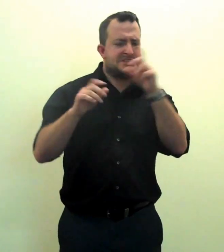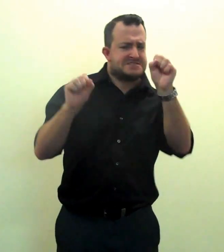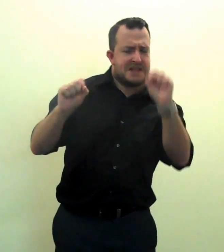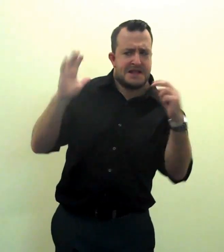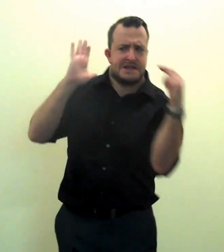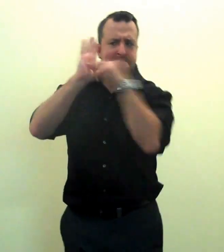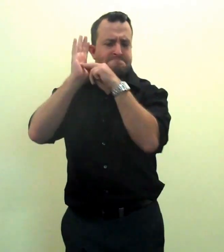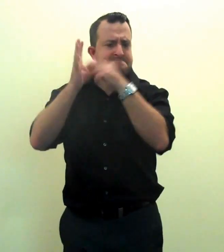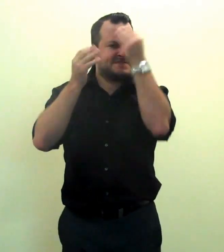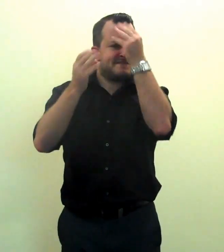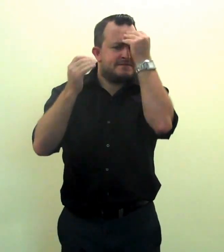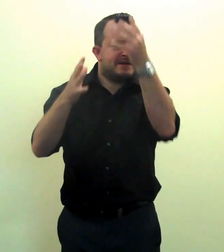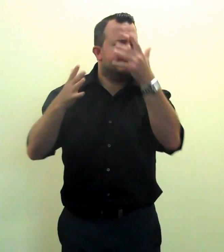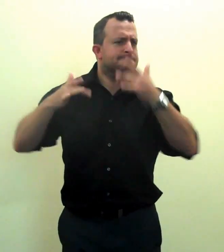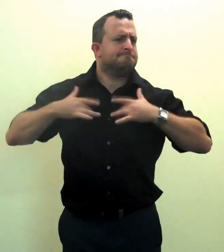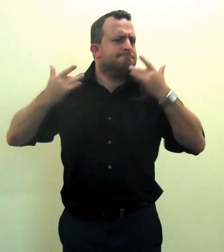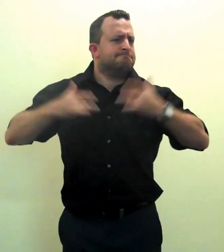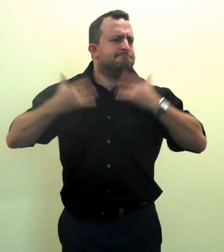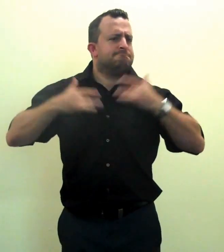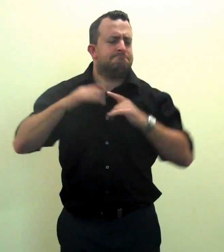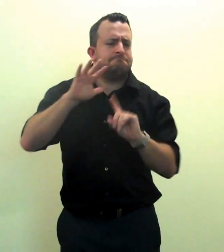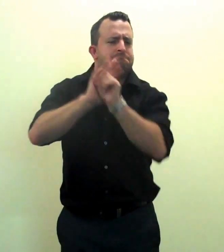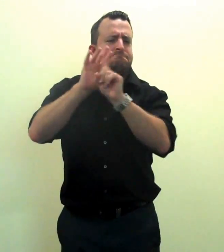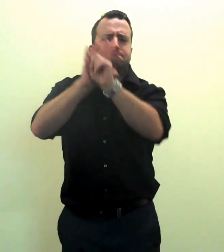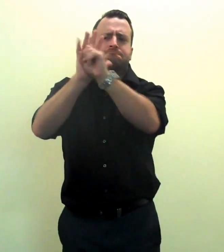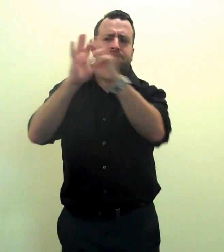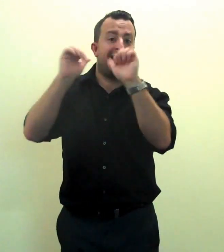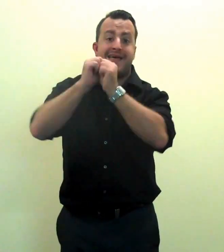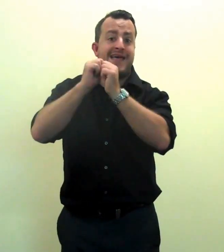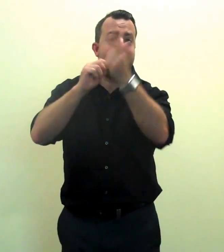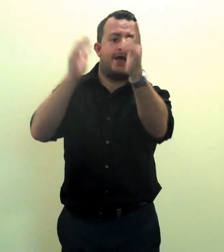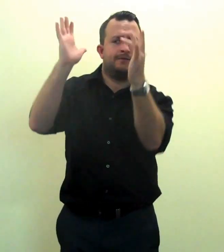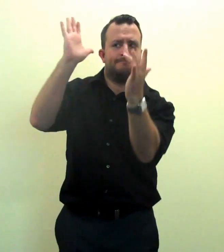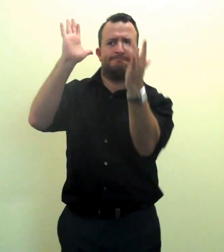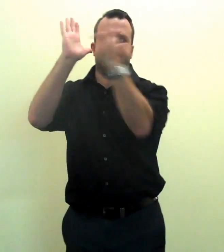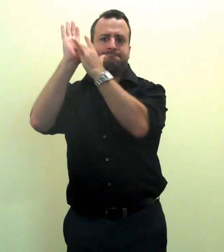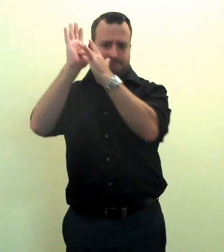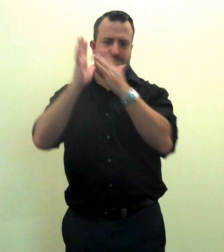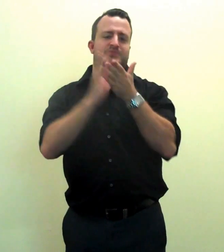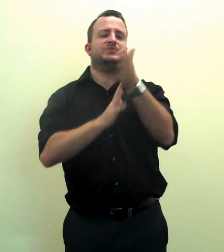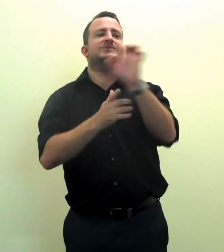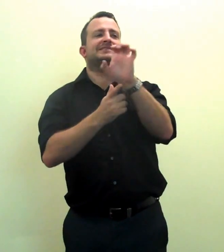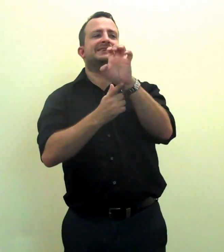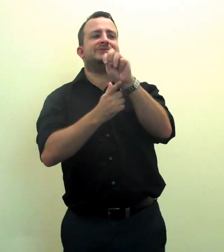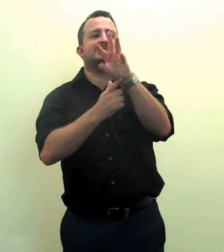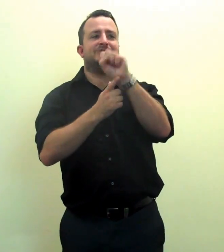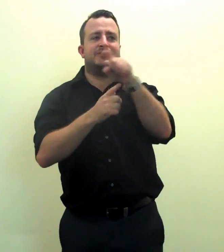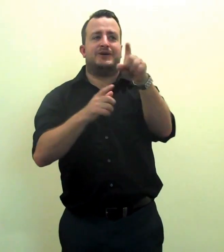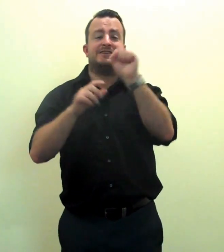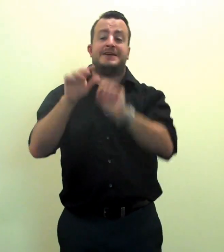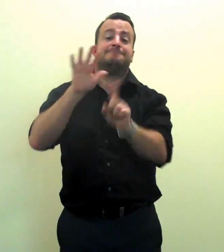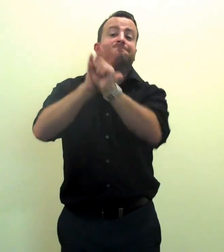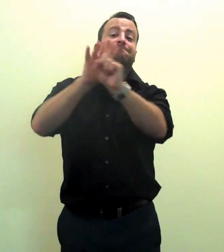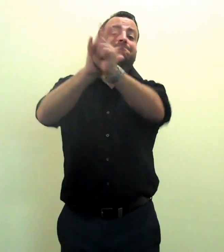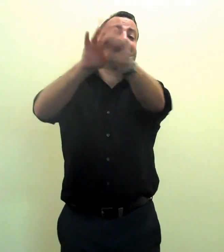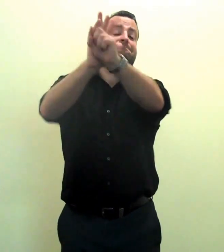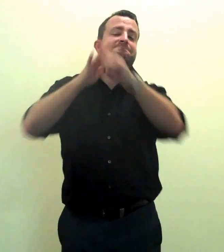You can find out more information about all of these events by clicking on the links in your E-News email under